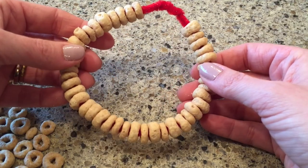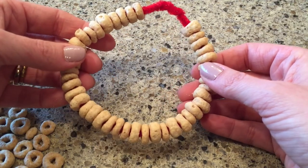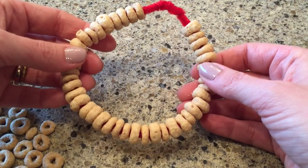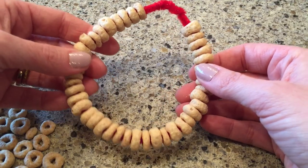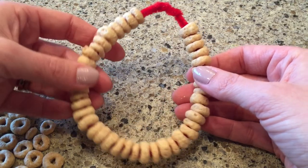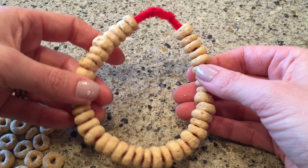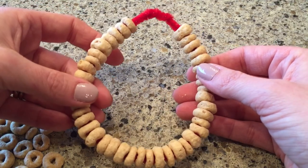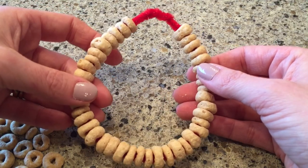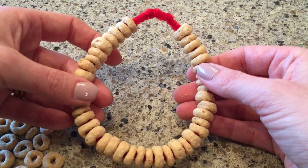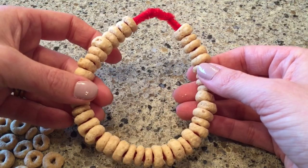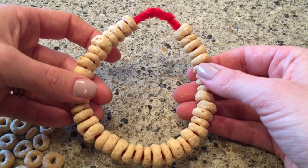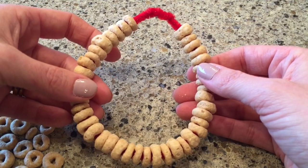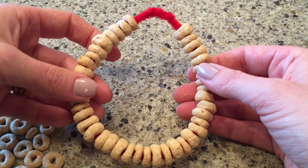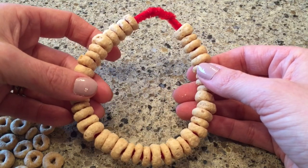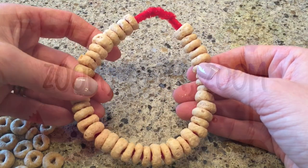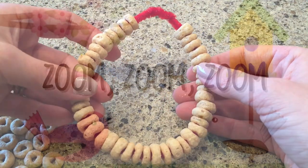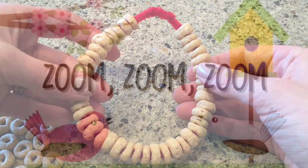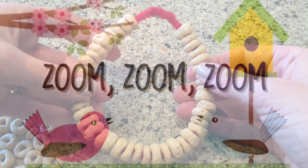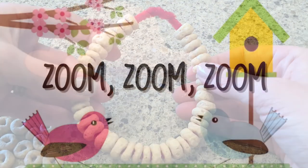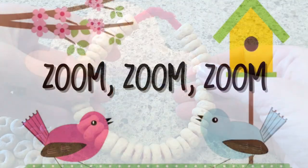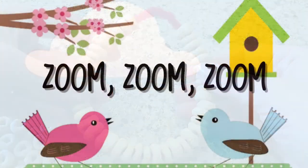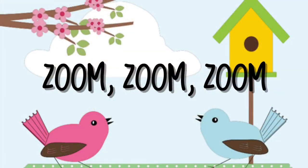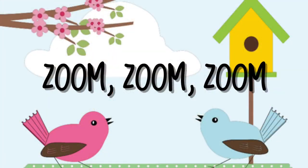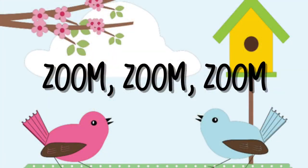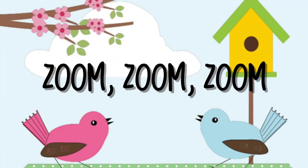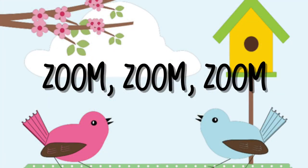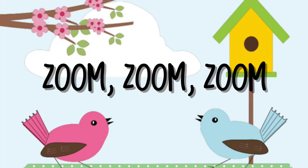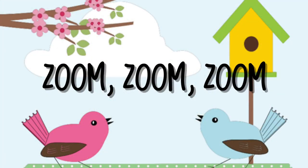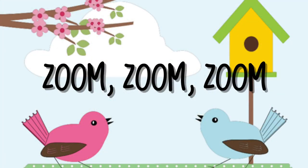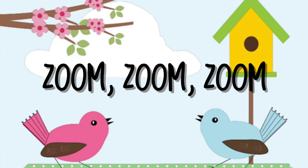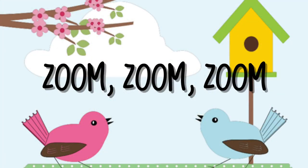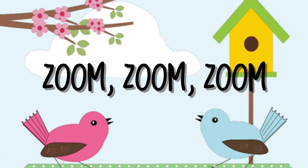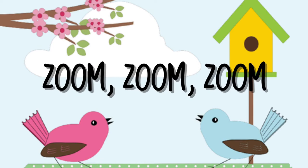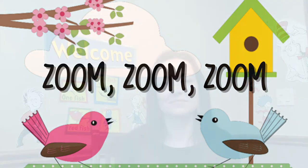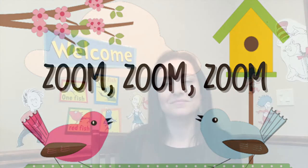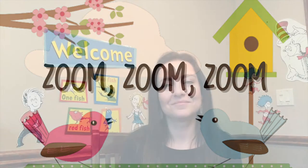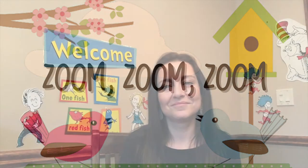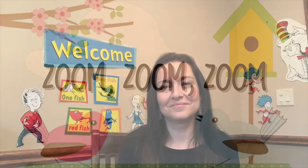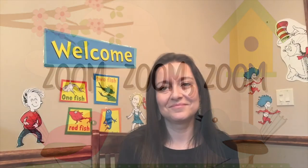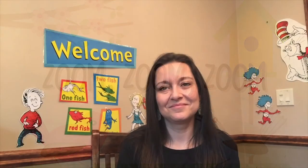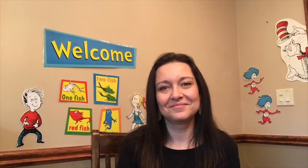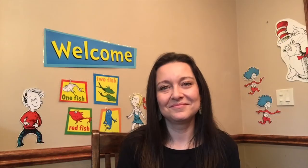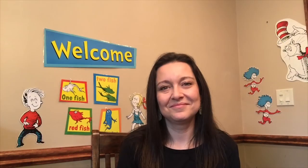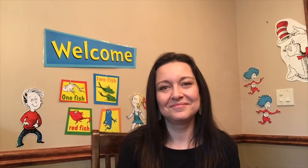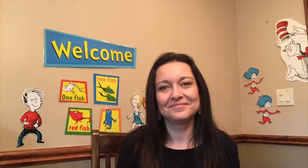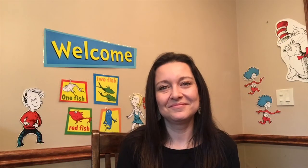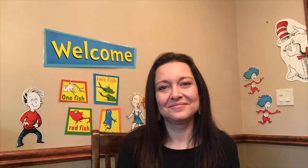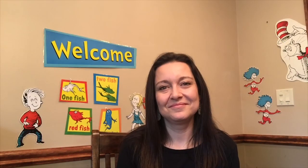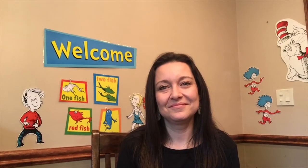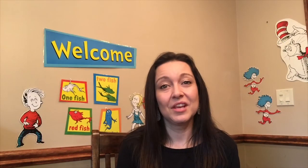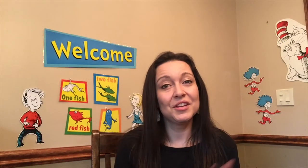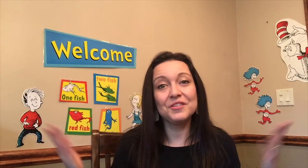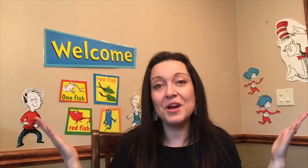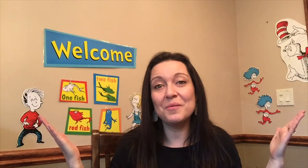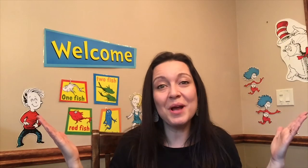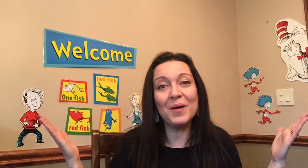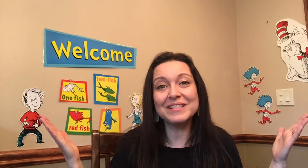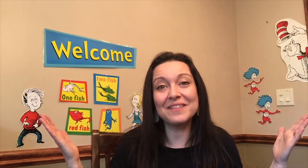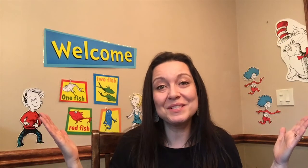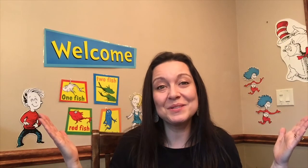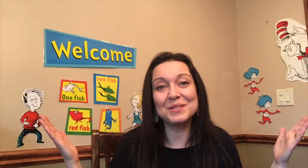you know we always have to do